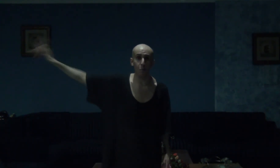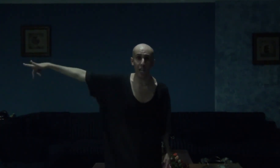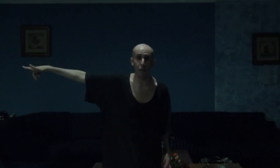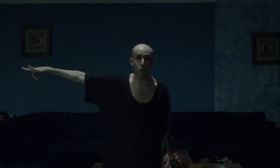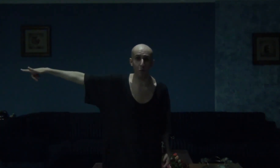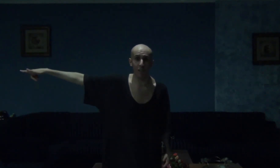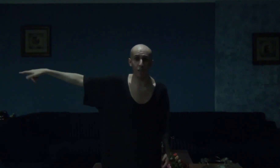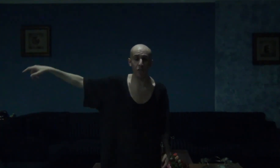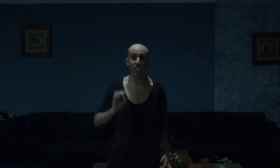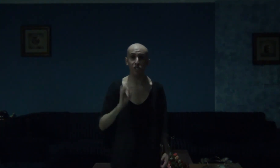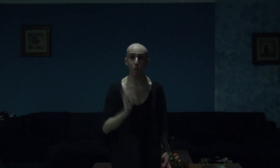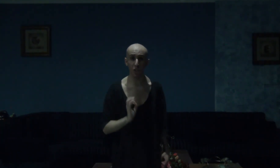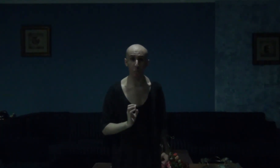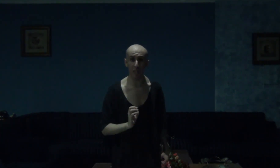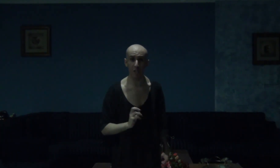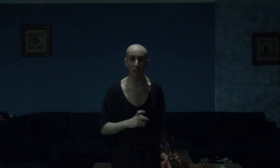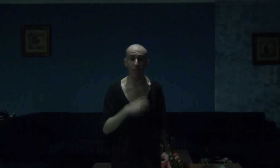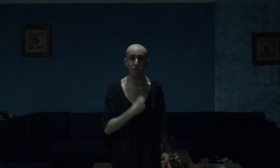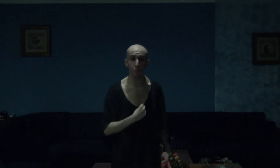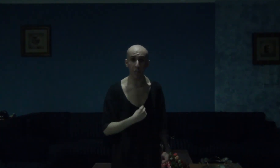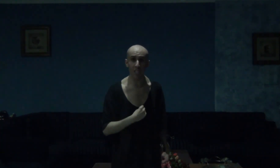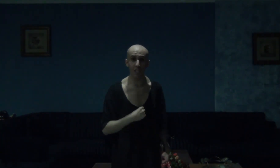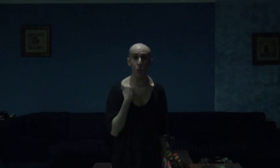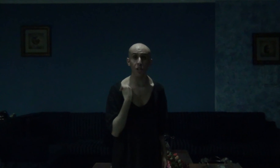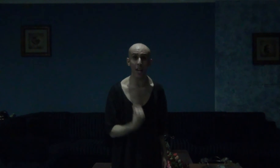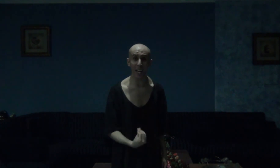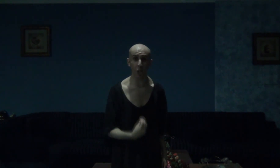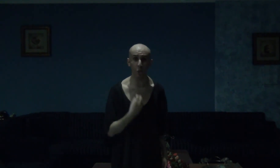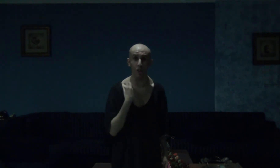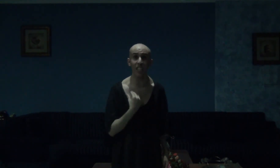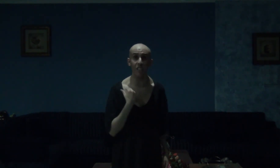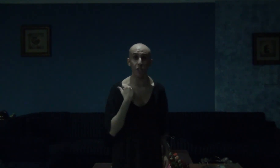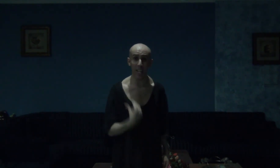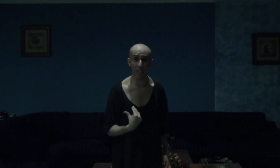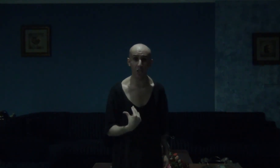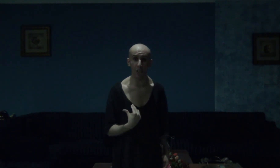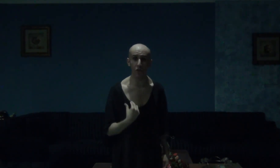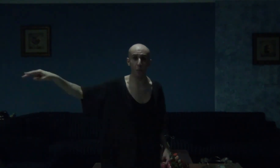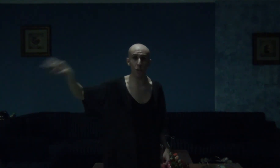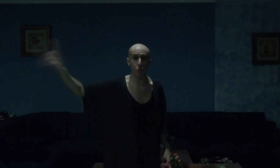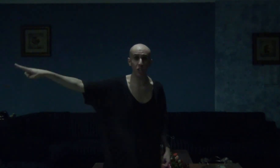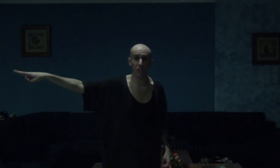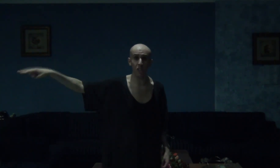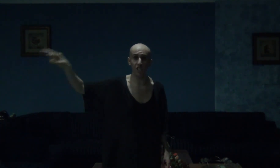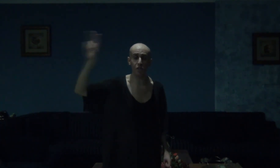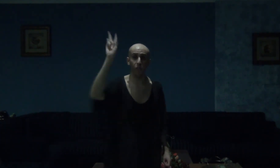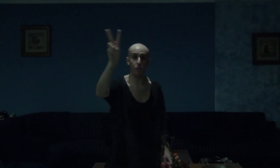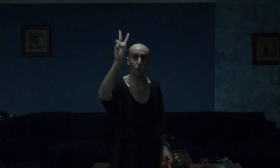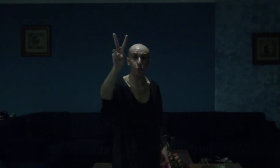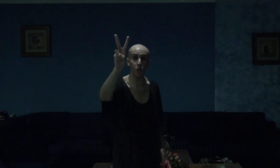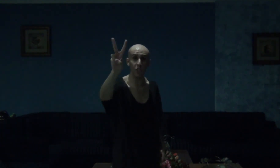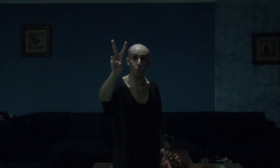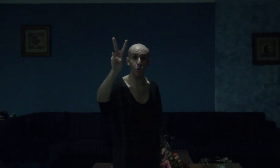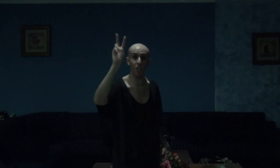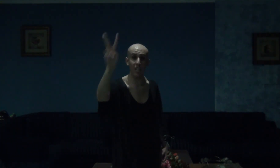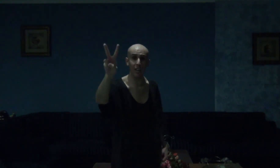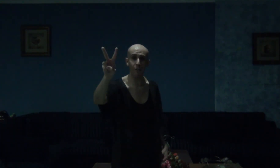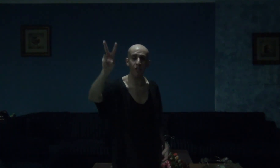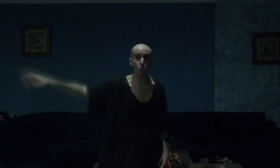counterpart he is much better and speaks with an actual english accent but regardless of those two issues i have it